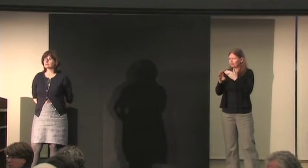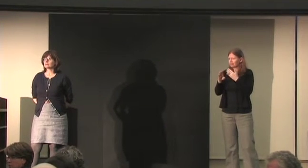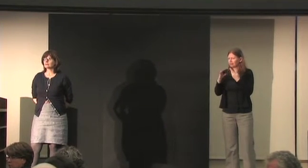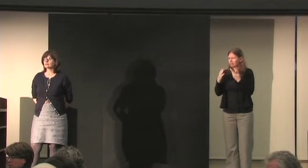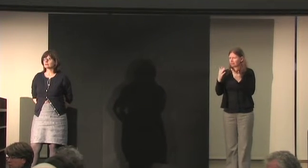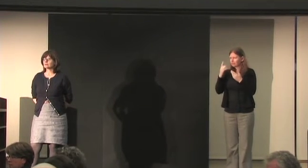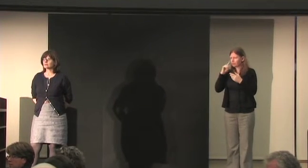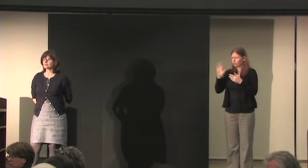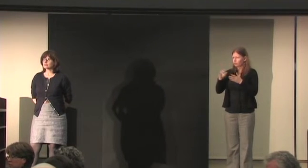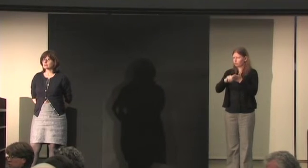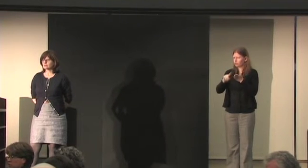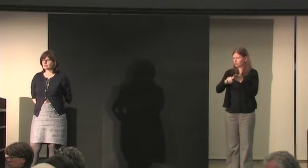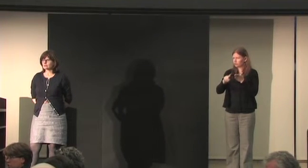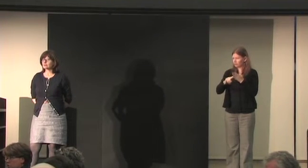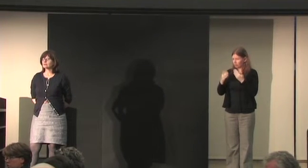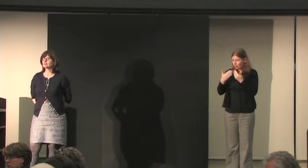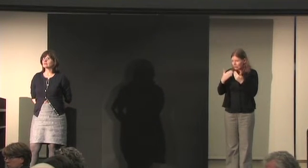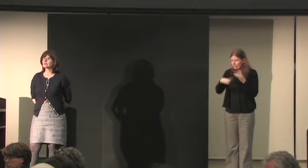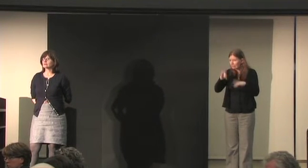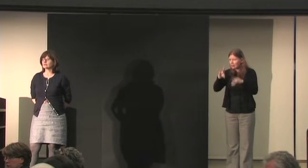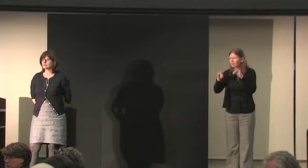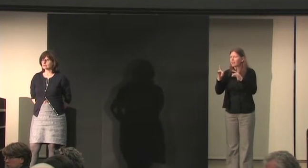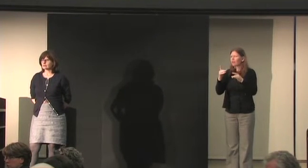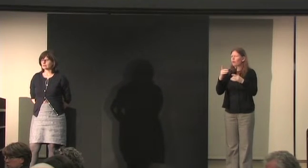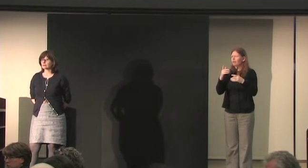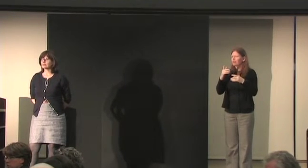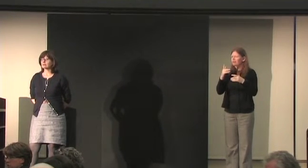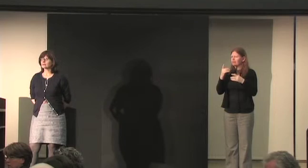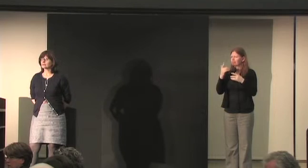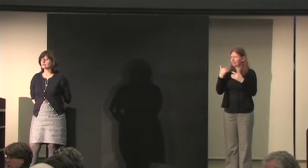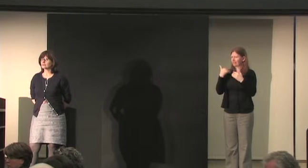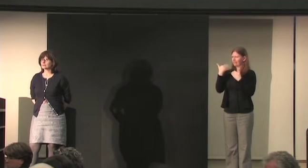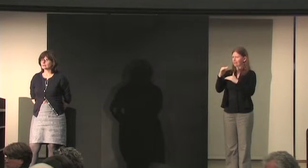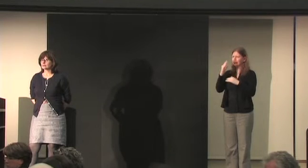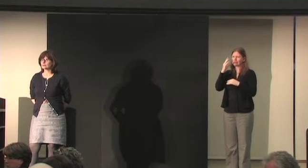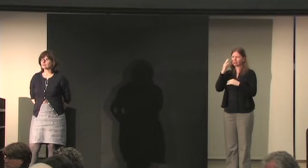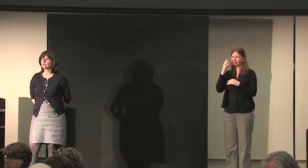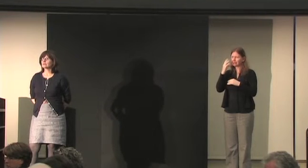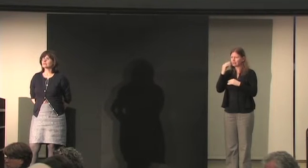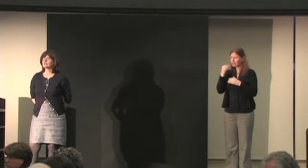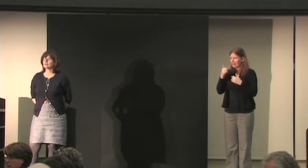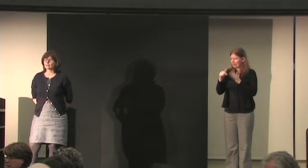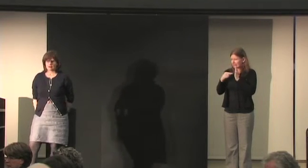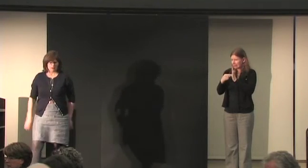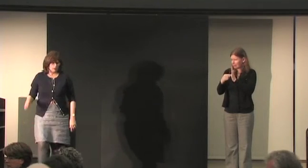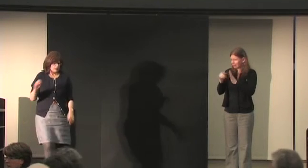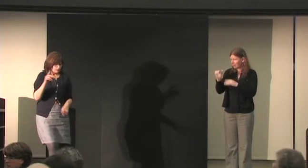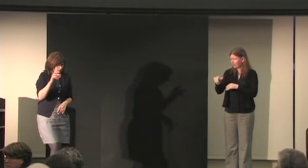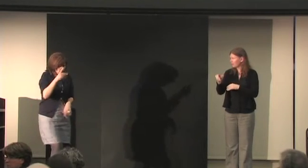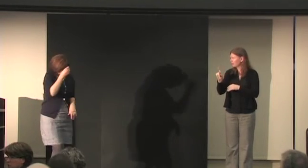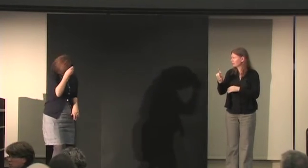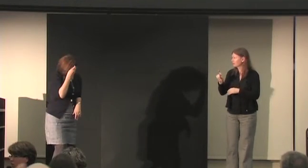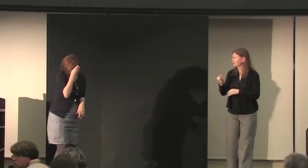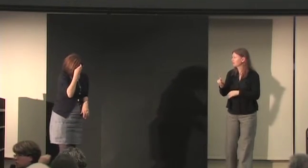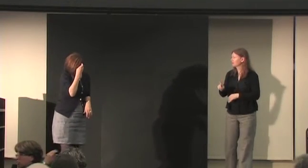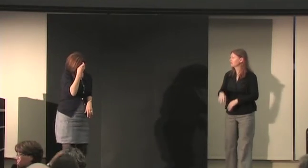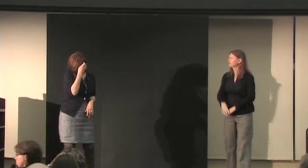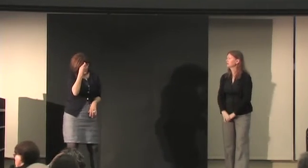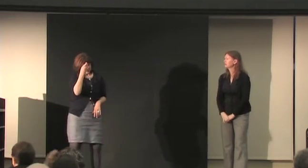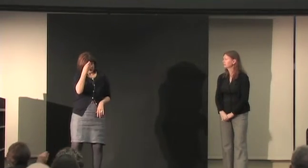also then limits the research that you're able to do I'm just wondering if you've had any limitations on the work that you've wanted to